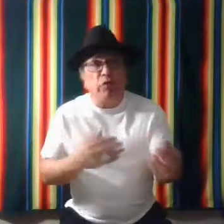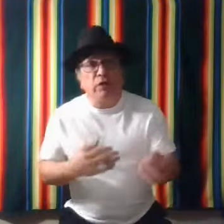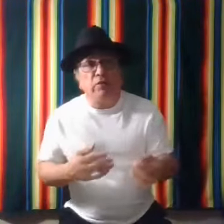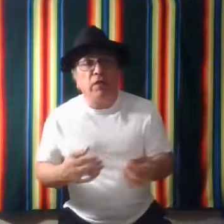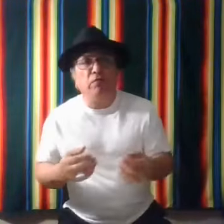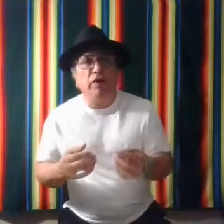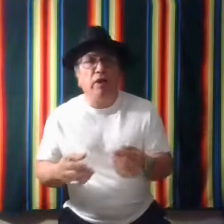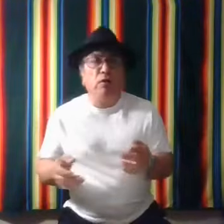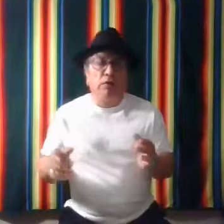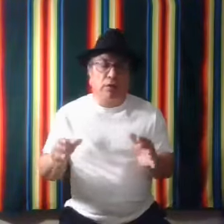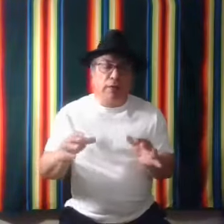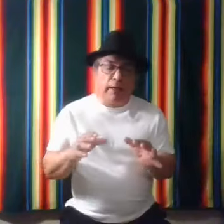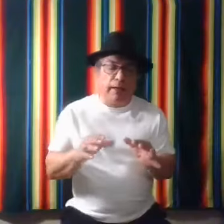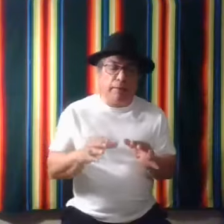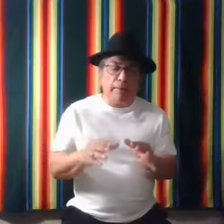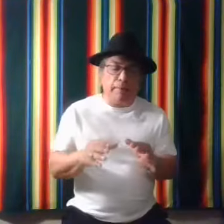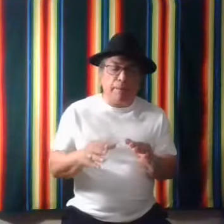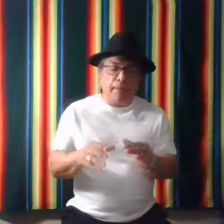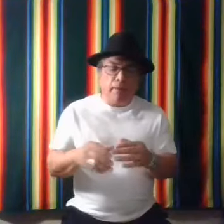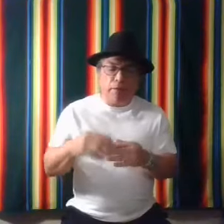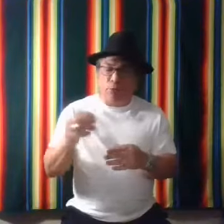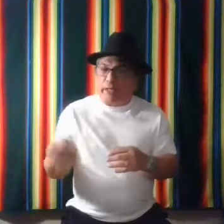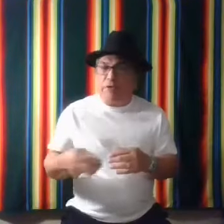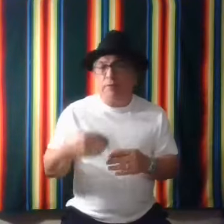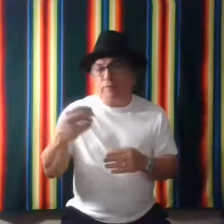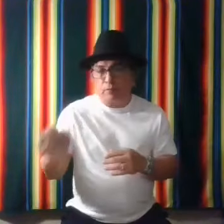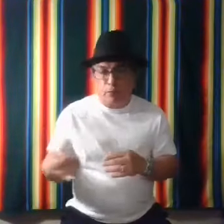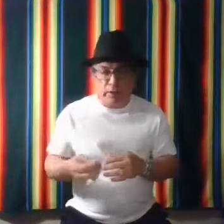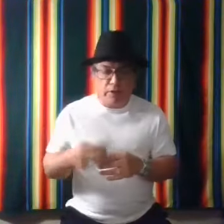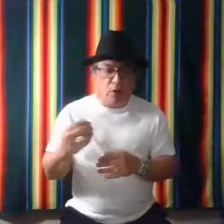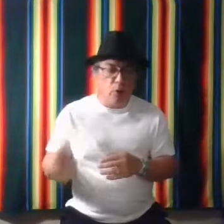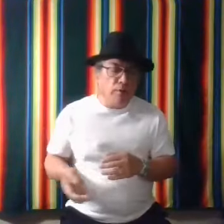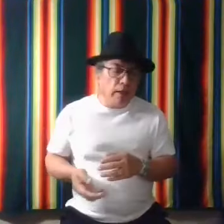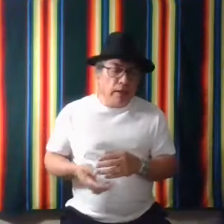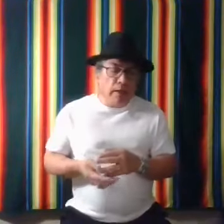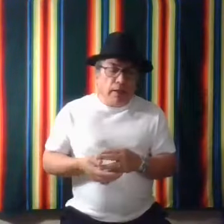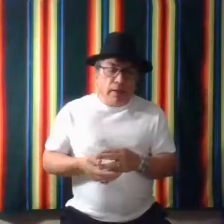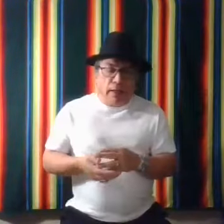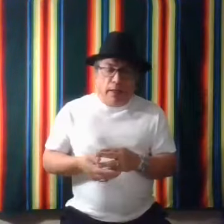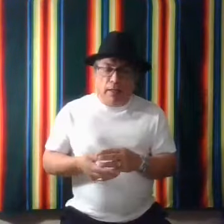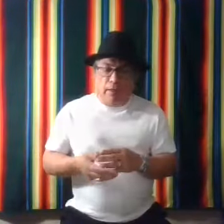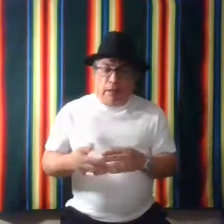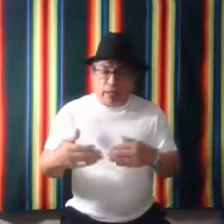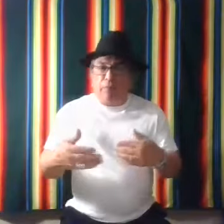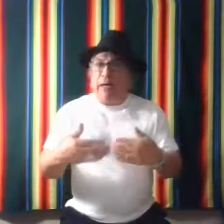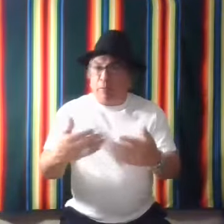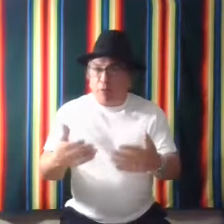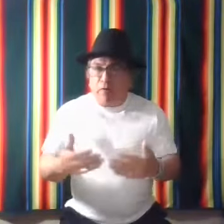these videos and practice, practice at home, kind of make it a part of